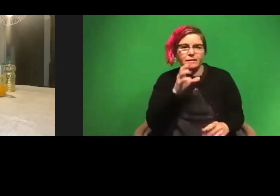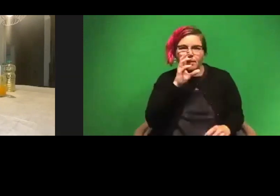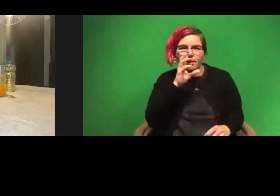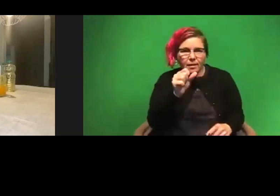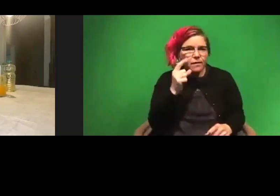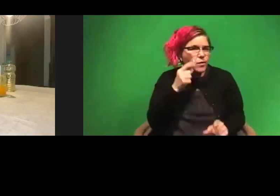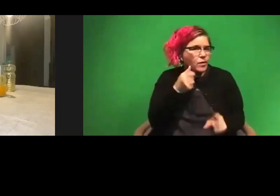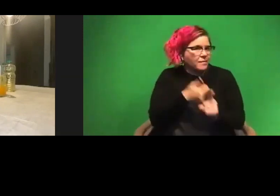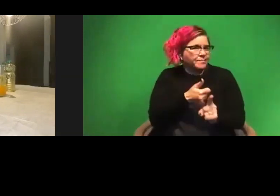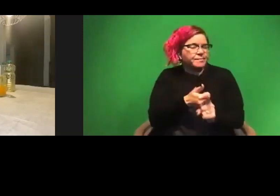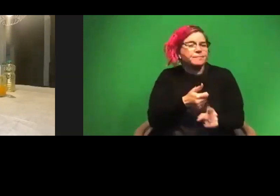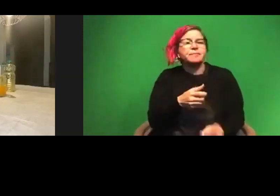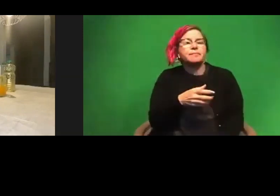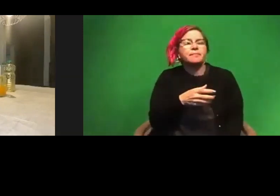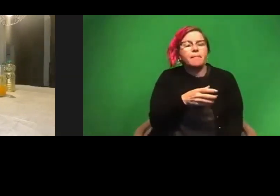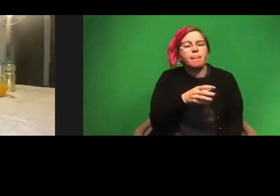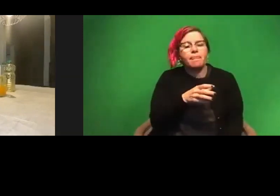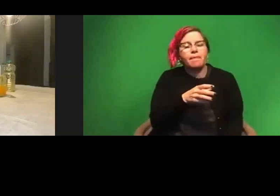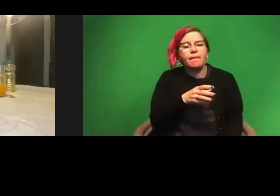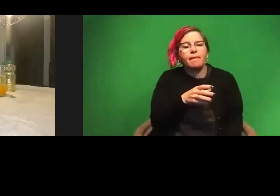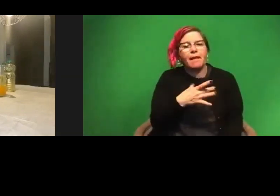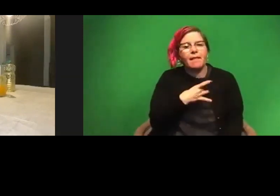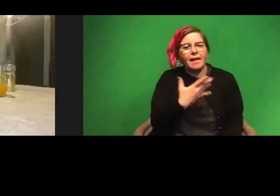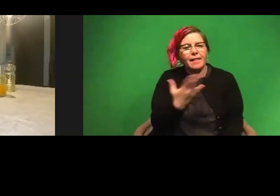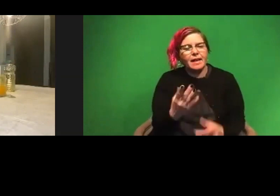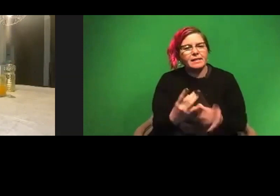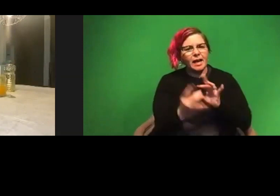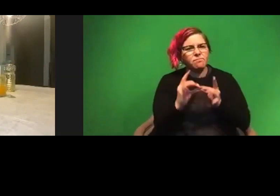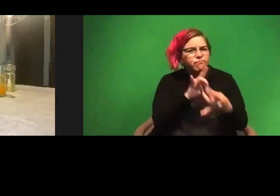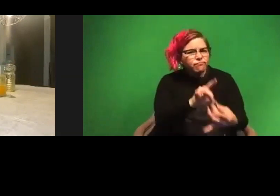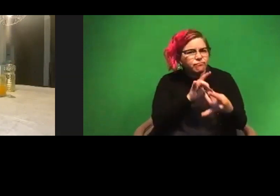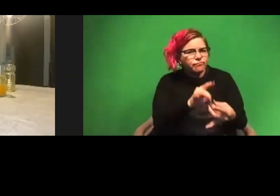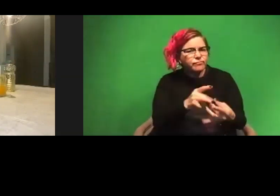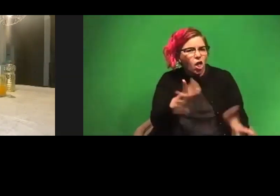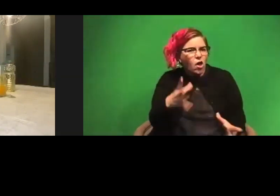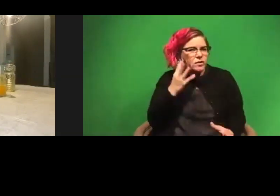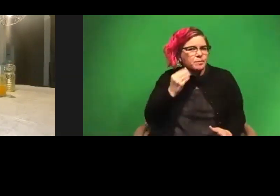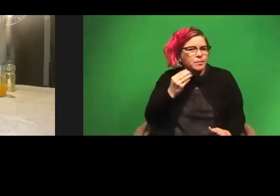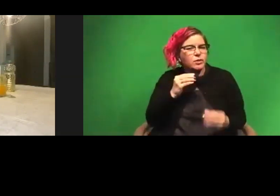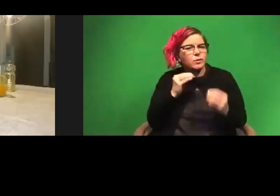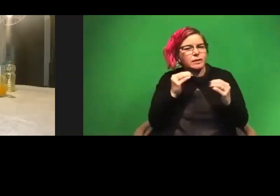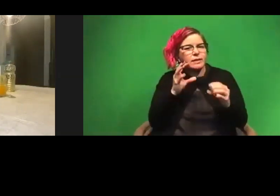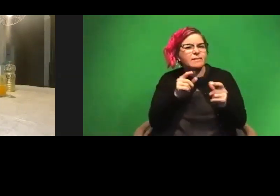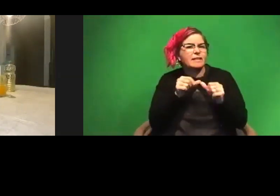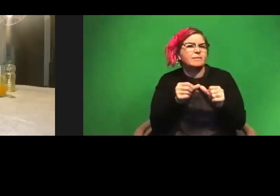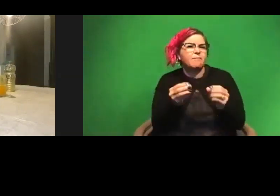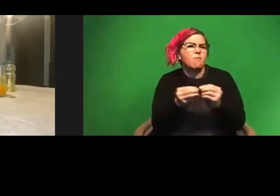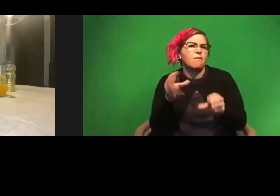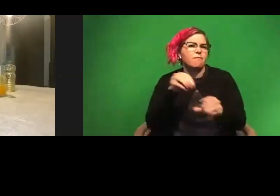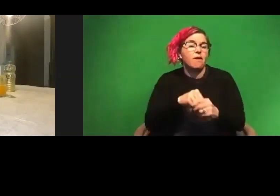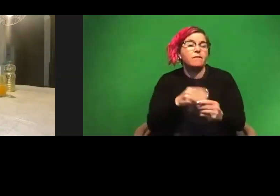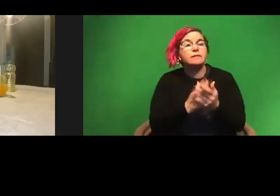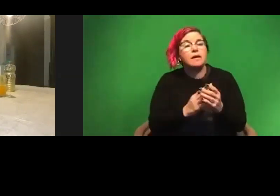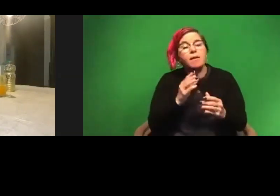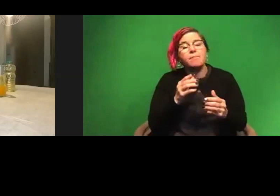but they also like stuff that relates to what they're already doing and keeps them more involved. So in some of my videos, I start